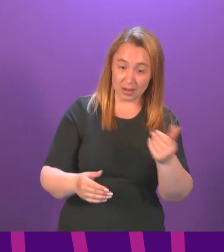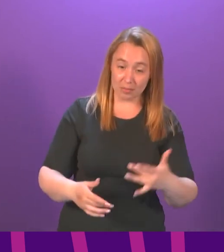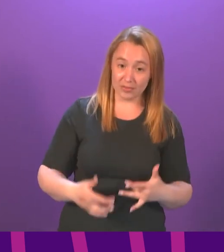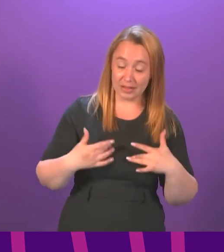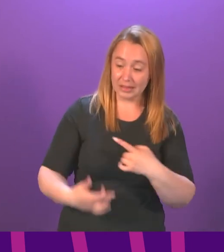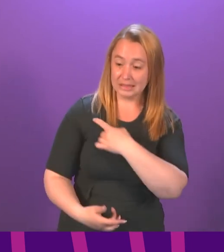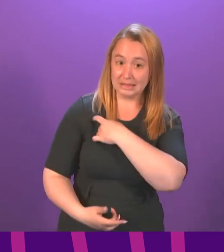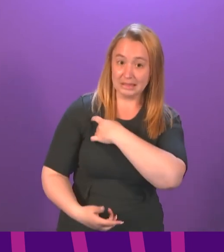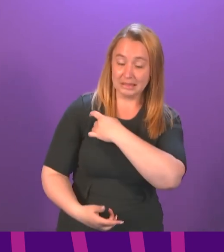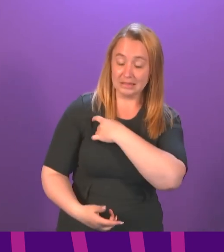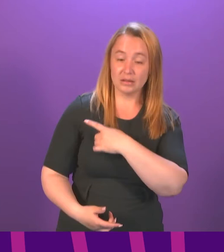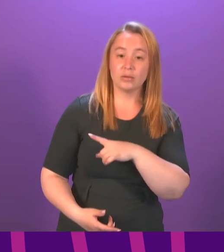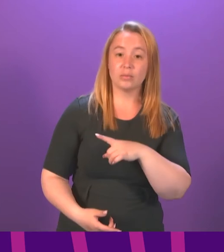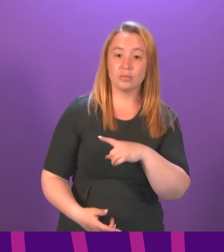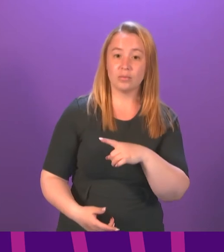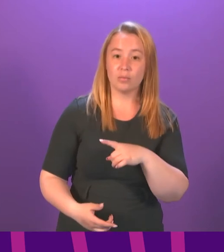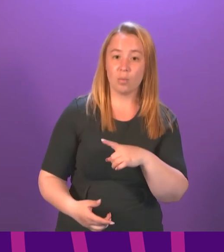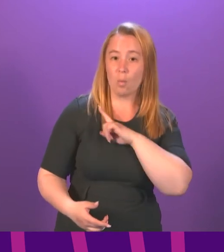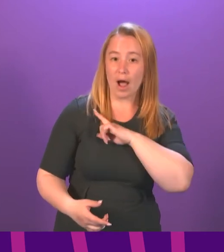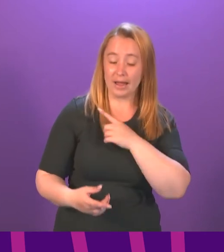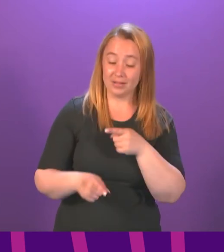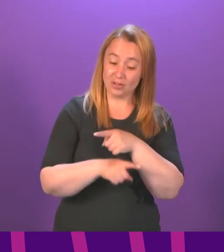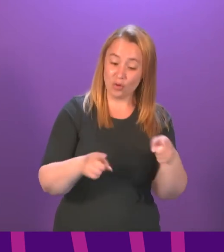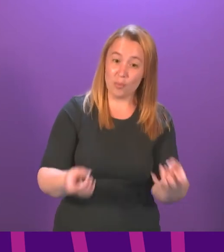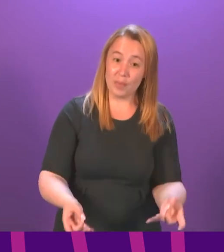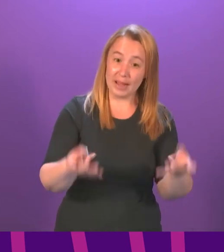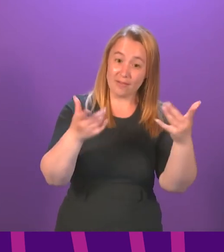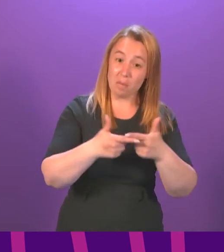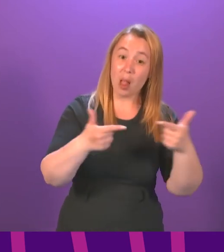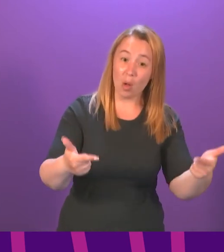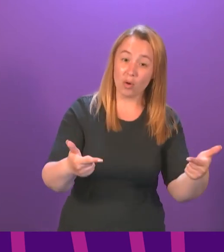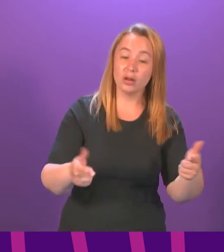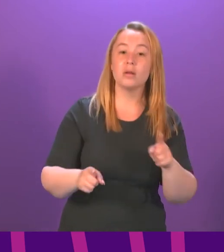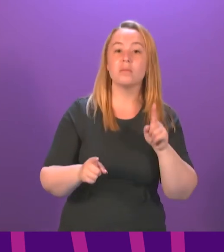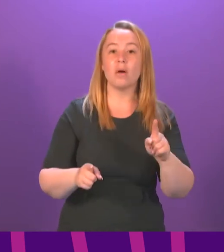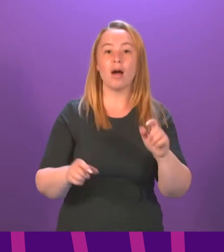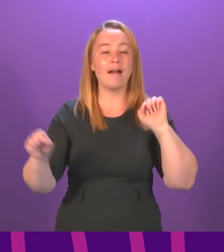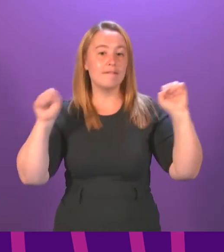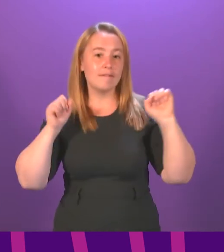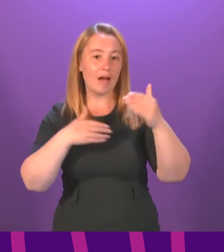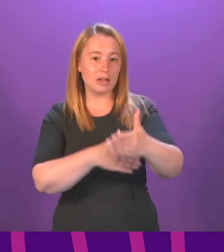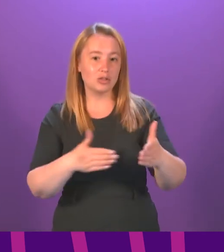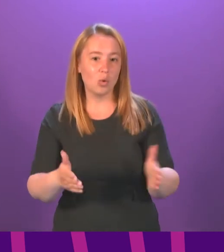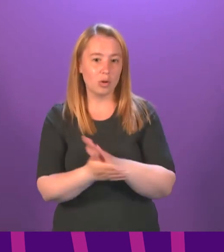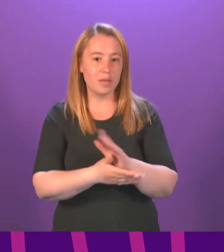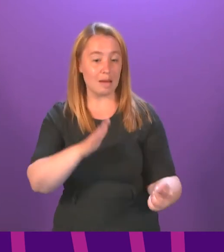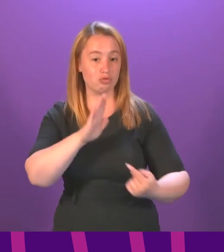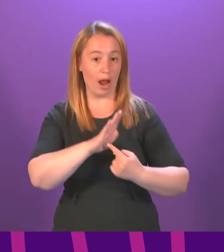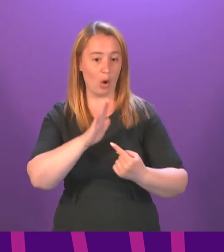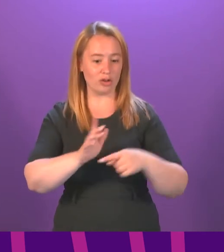especially in light of the hard sacrifices everyone has made. The proposal for a Fanzone is not about prioritising football